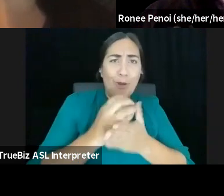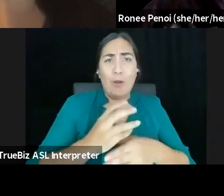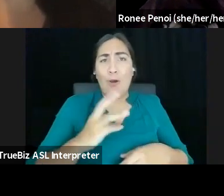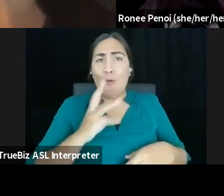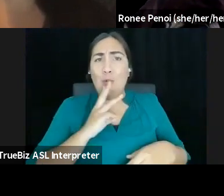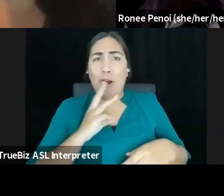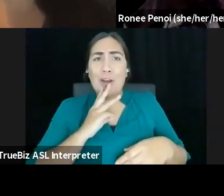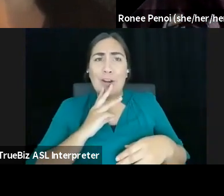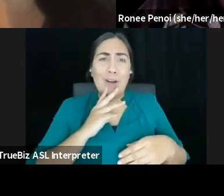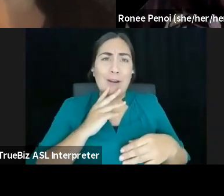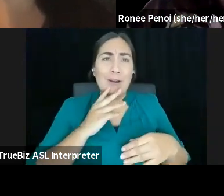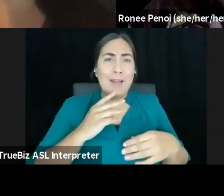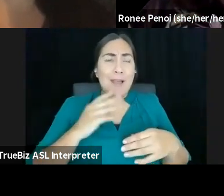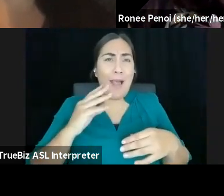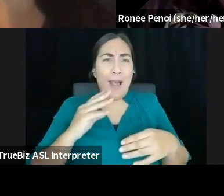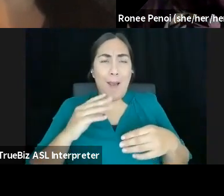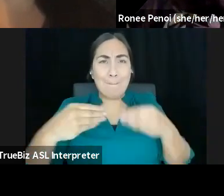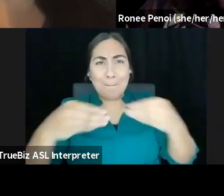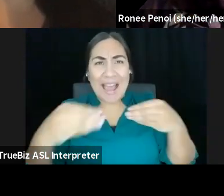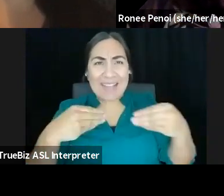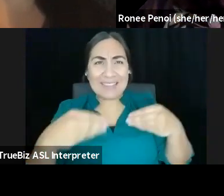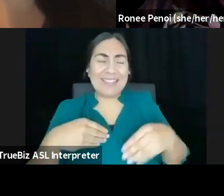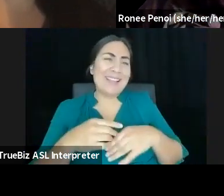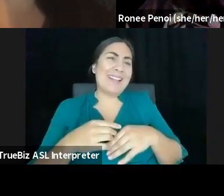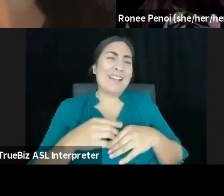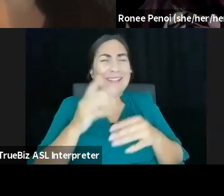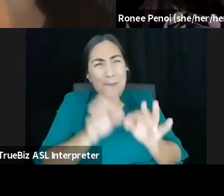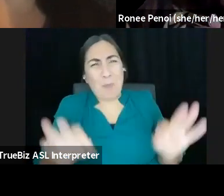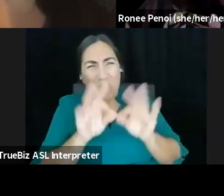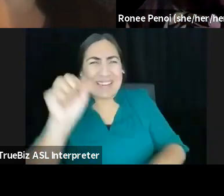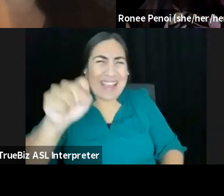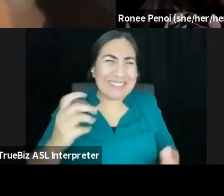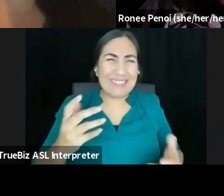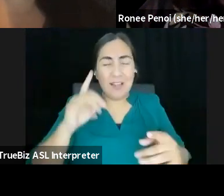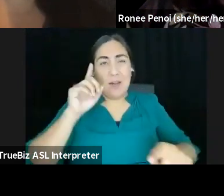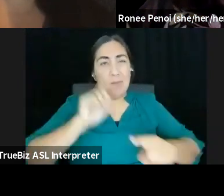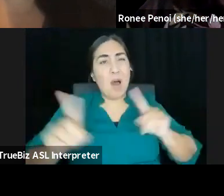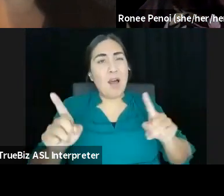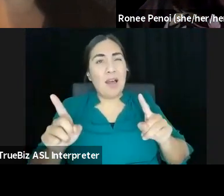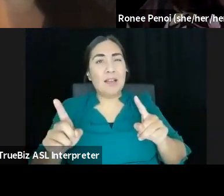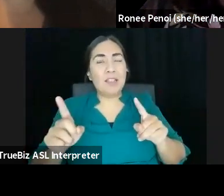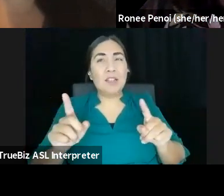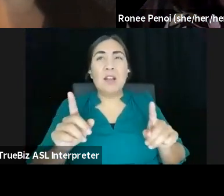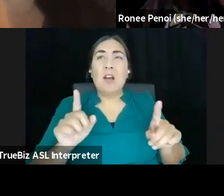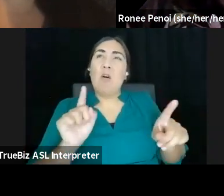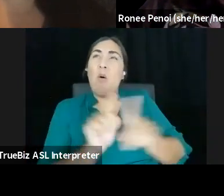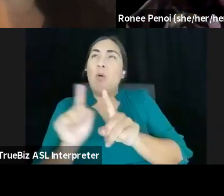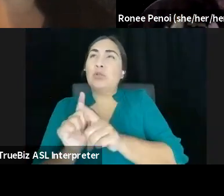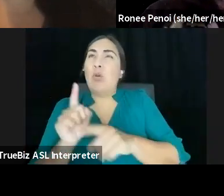important. Um, but it's, uh, I, I think it's, uh, it's part of the white